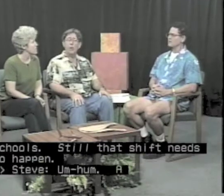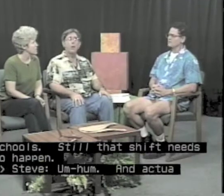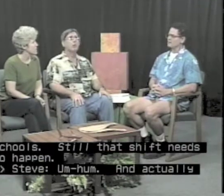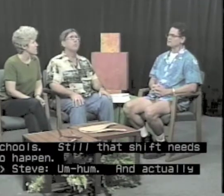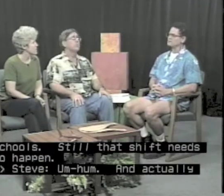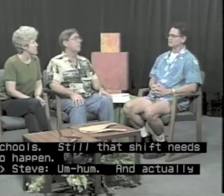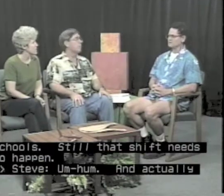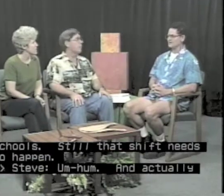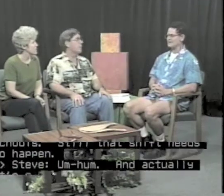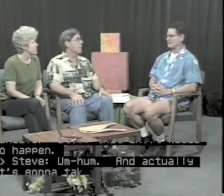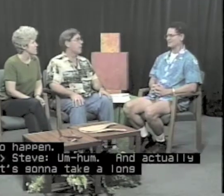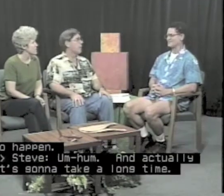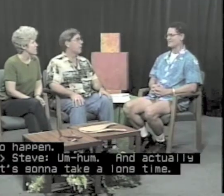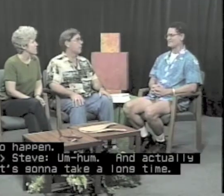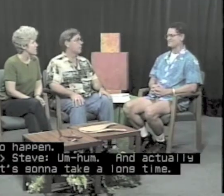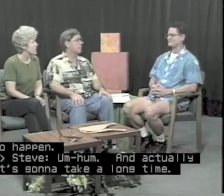That is going to take a long time. Yeah.